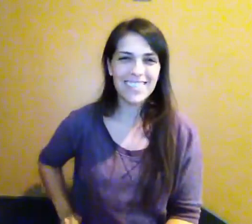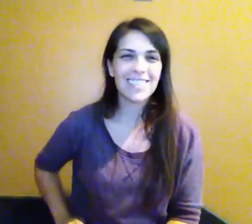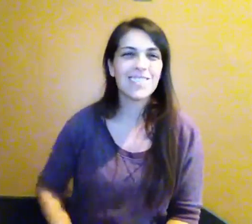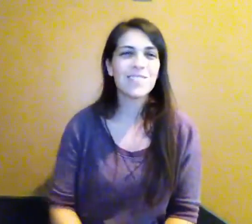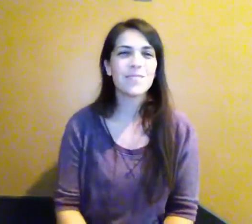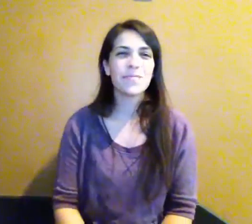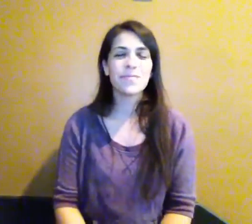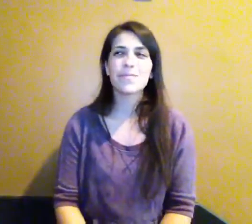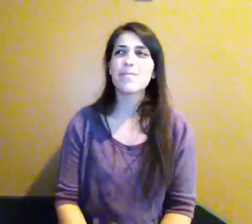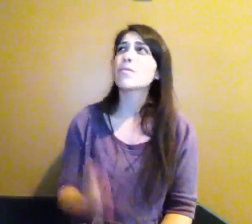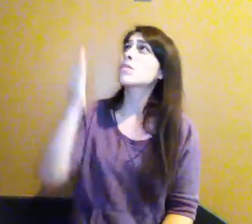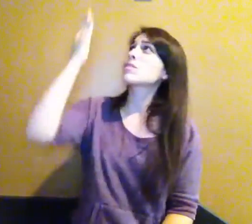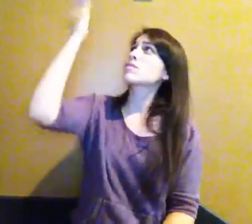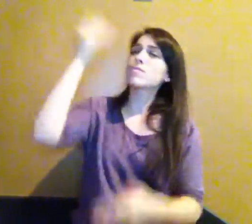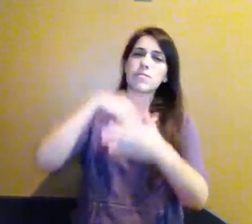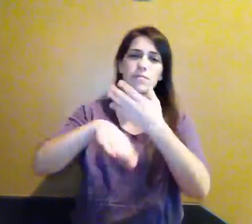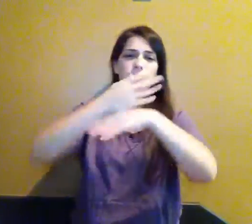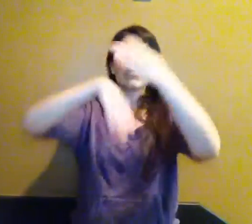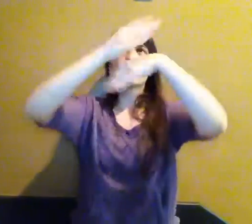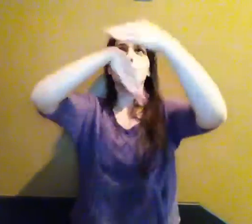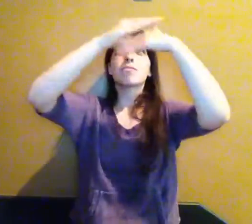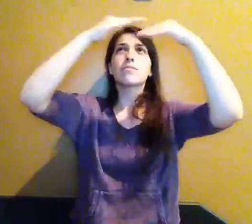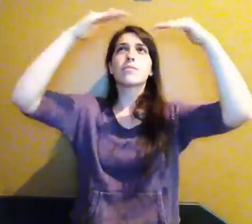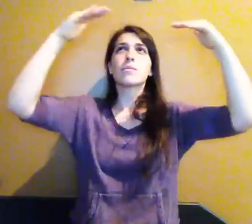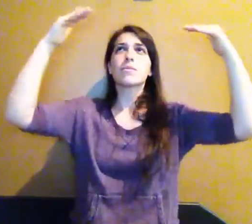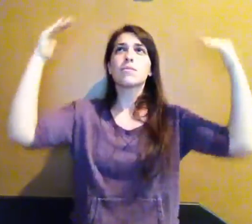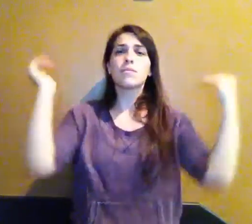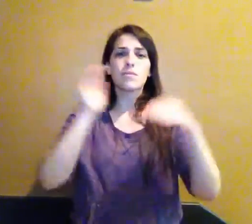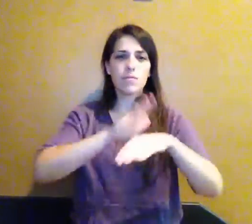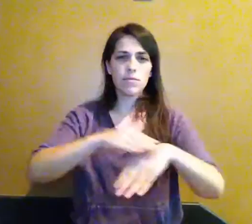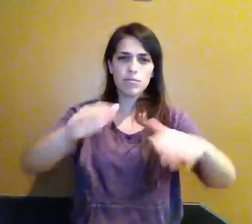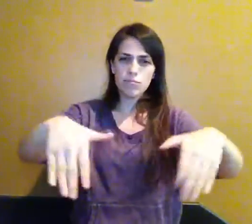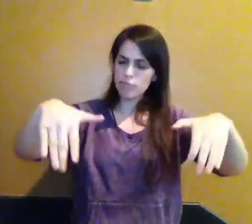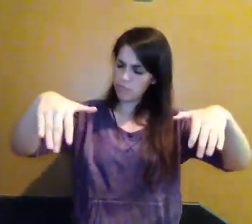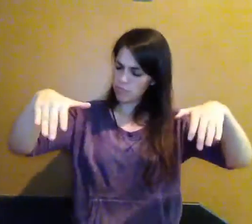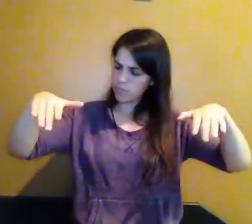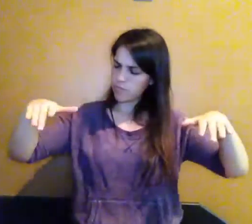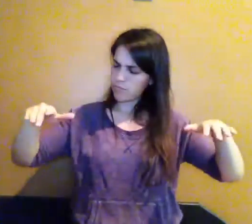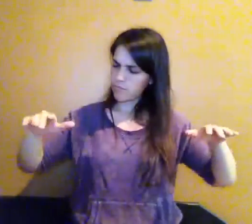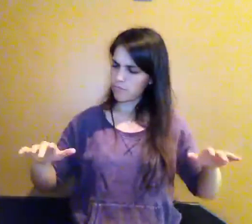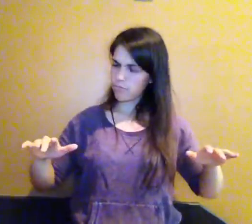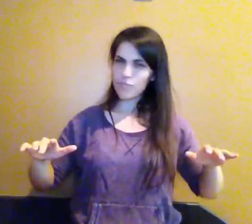Seated high On the throne